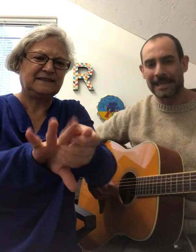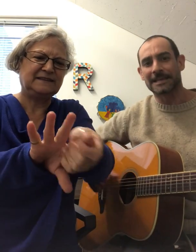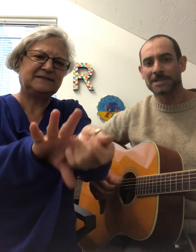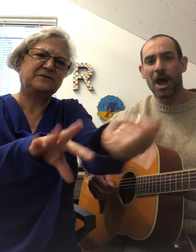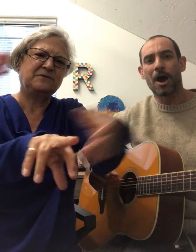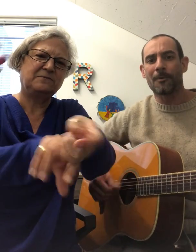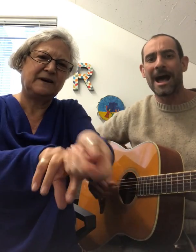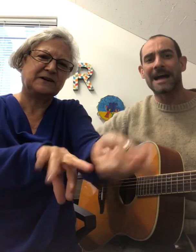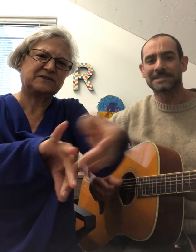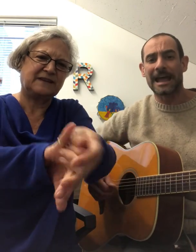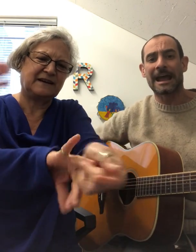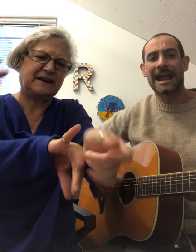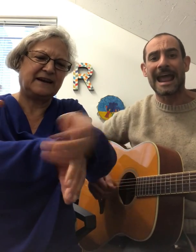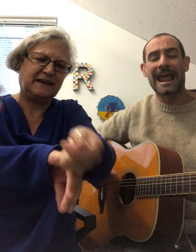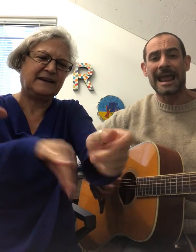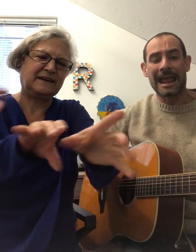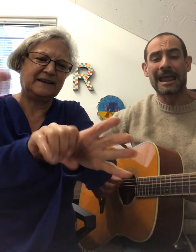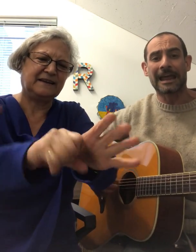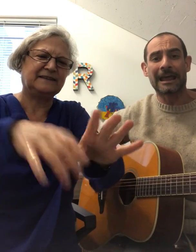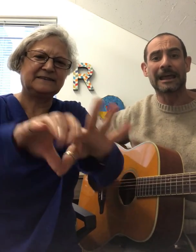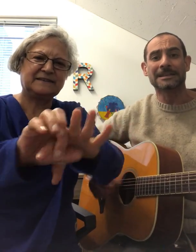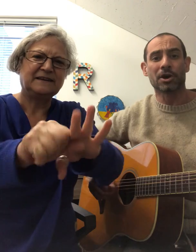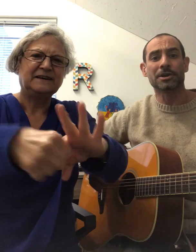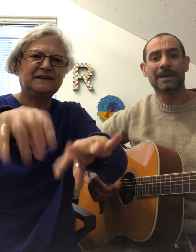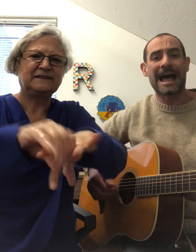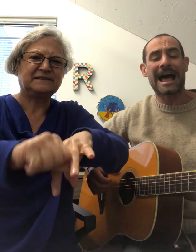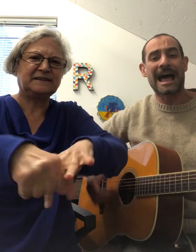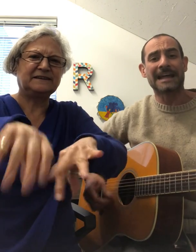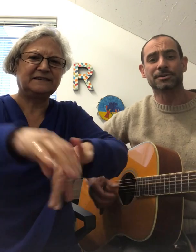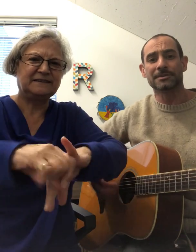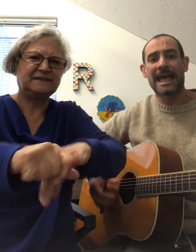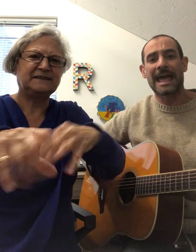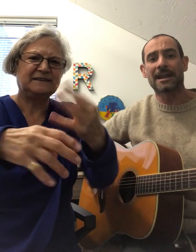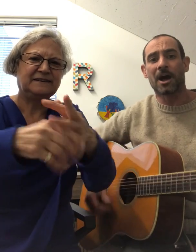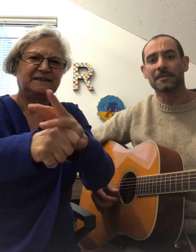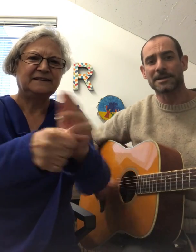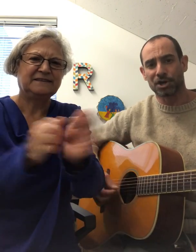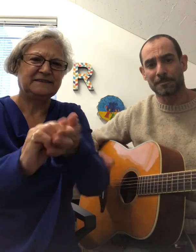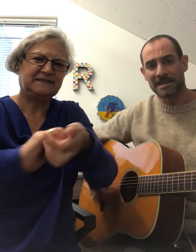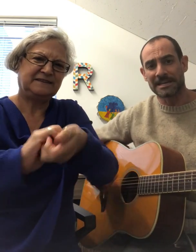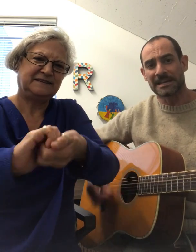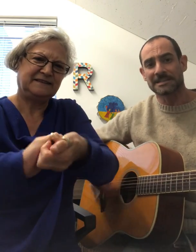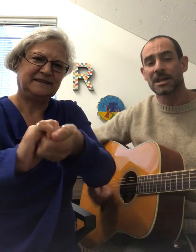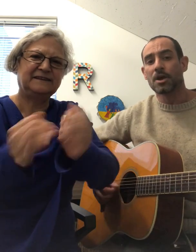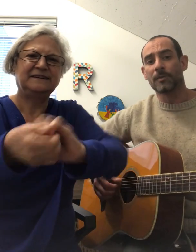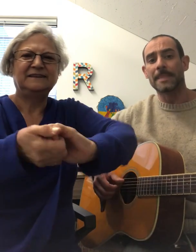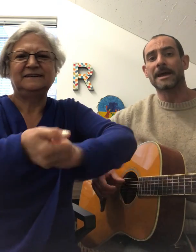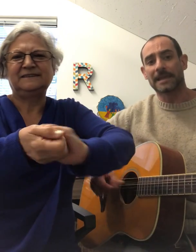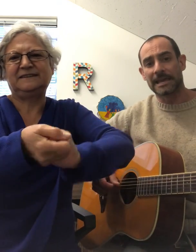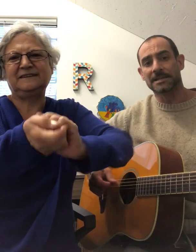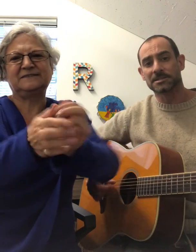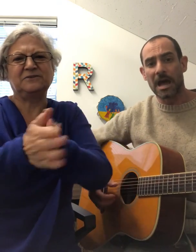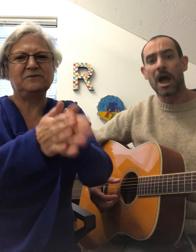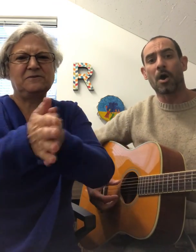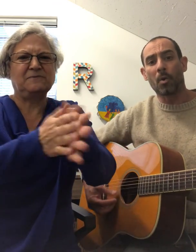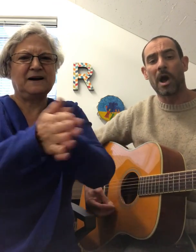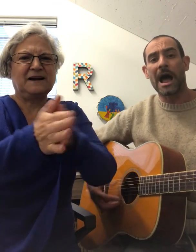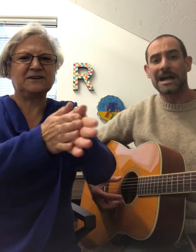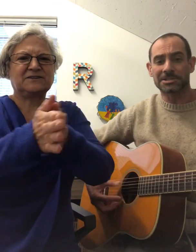kids go wash their hands Oh you got to get all that germy When the kids go wash